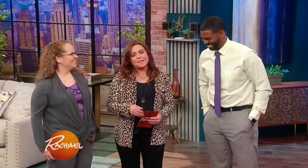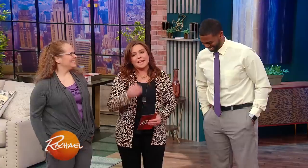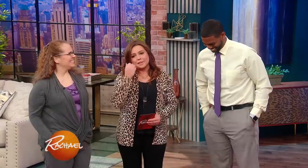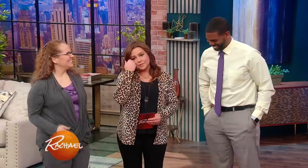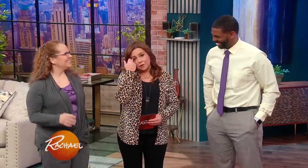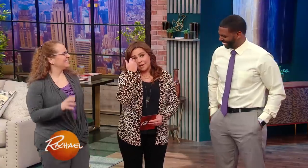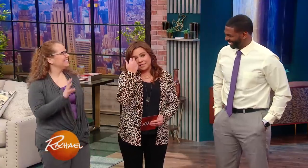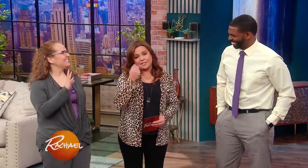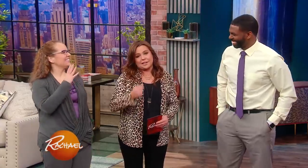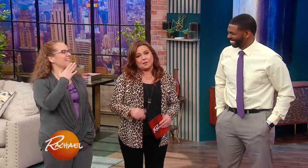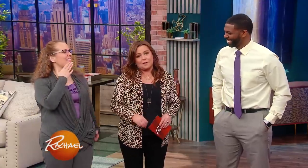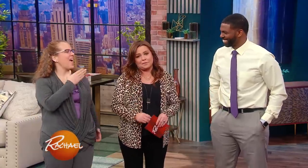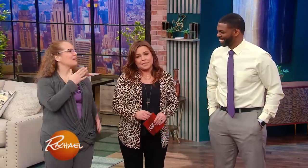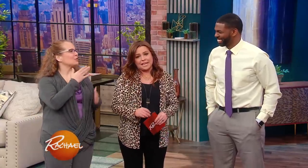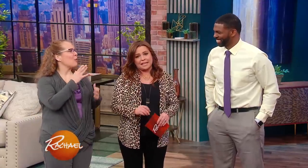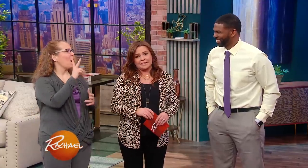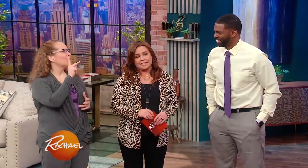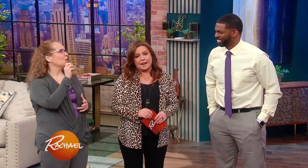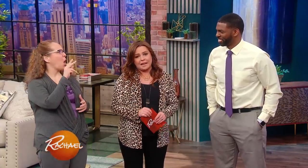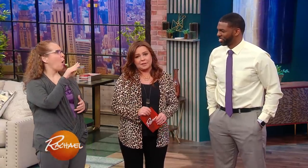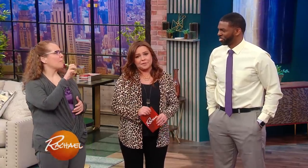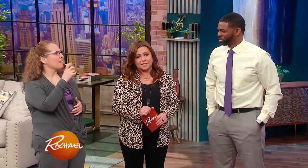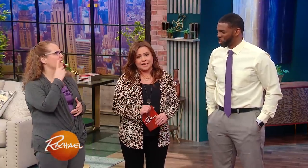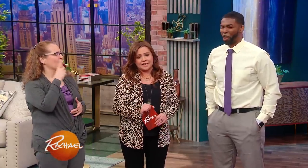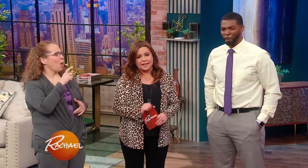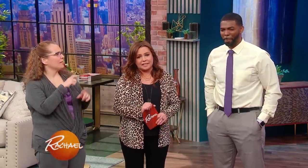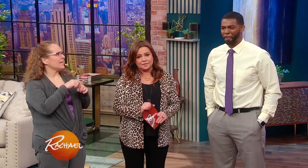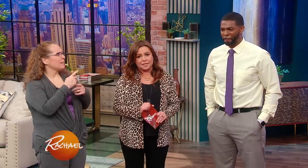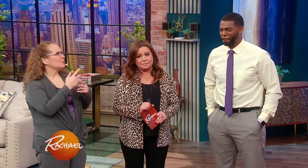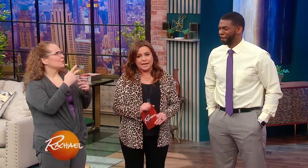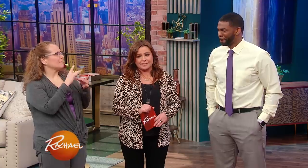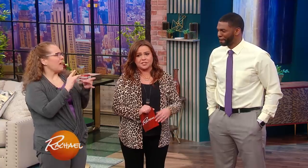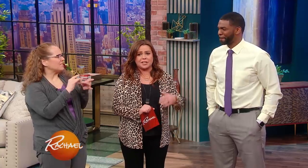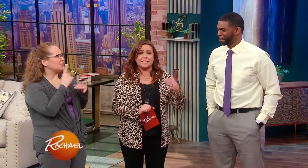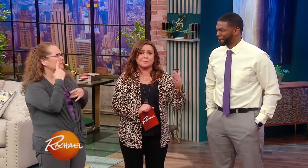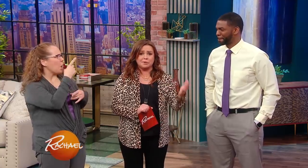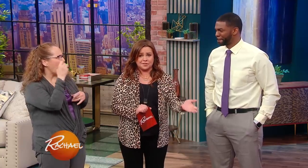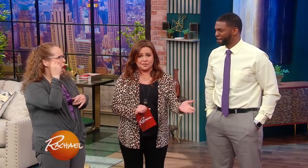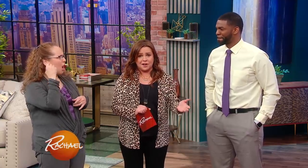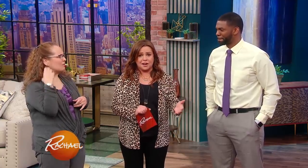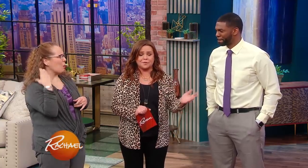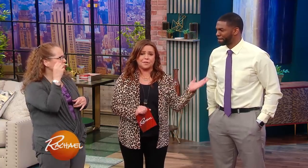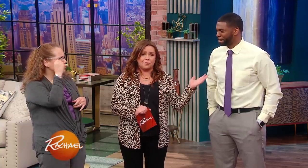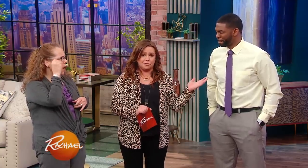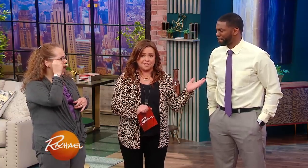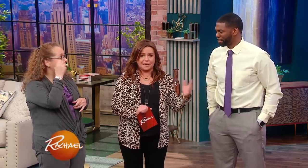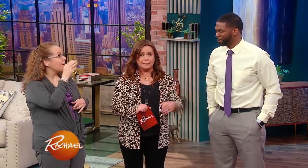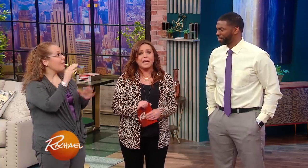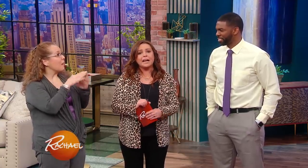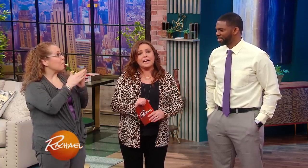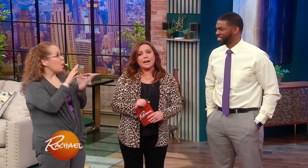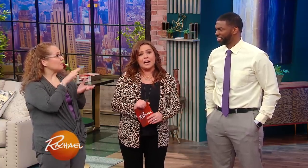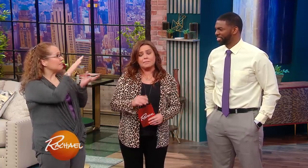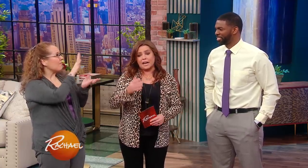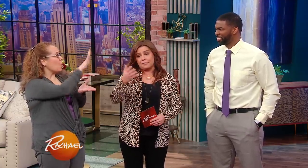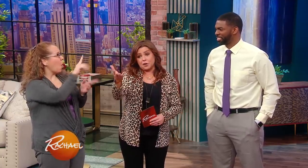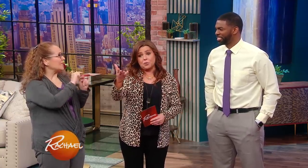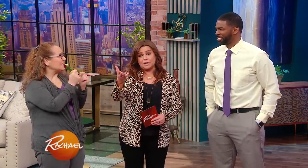Thank you so much to Kobe for taking the time and for sending that lovely message and his books along for the whole team.